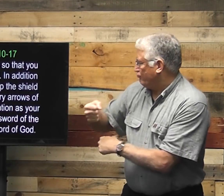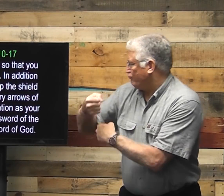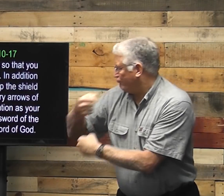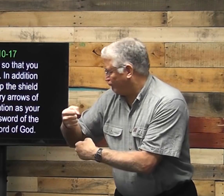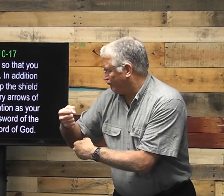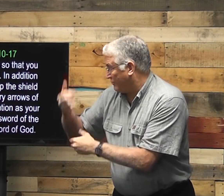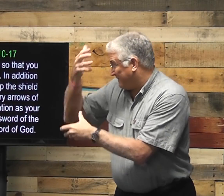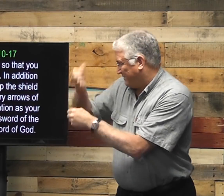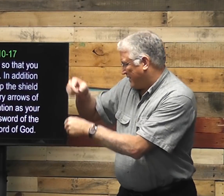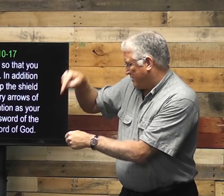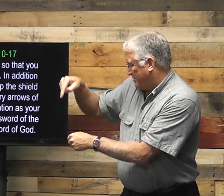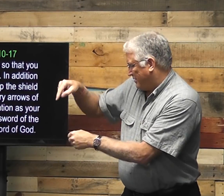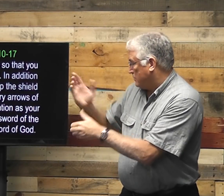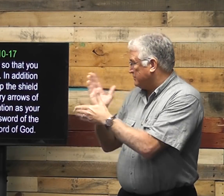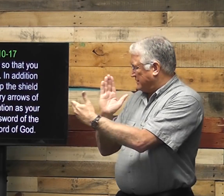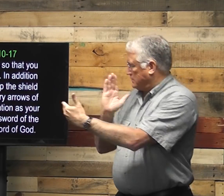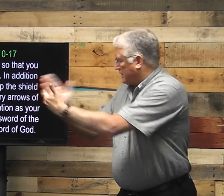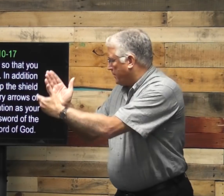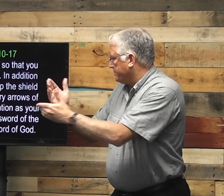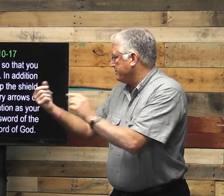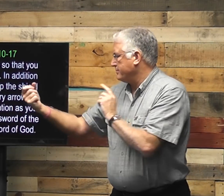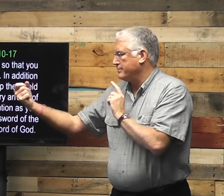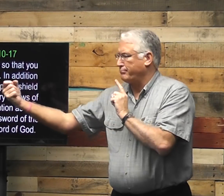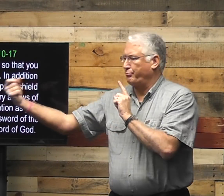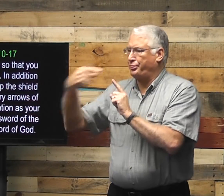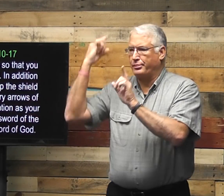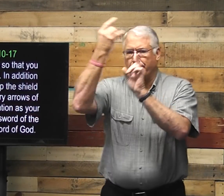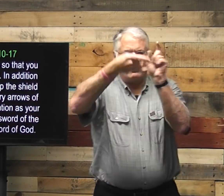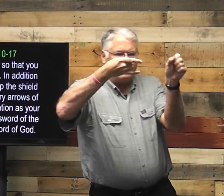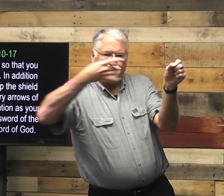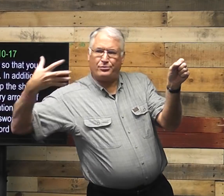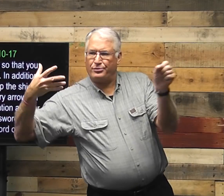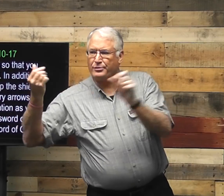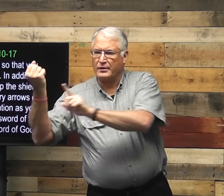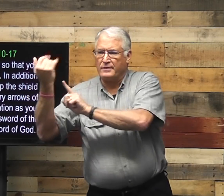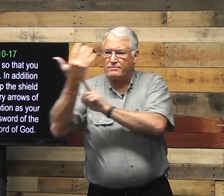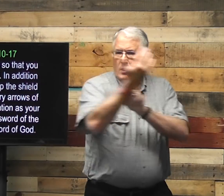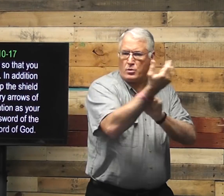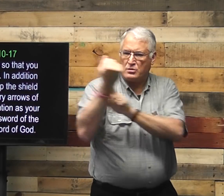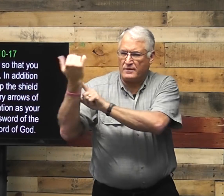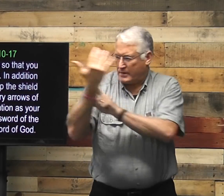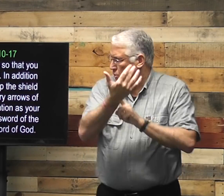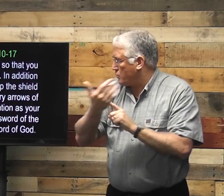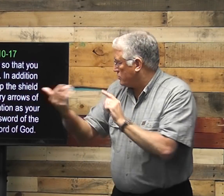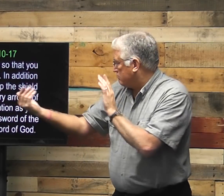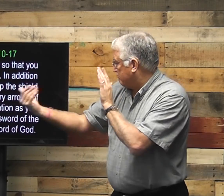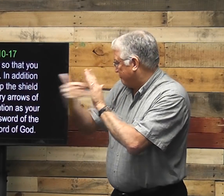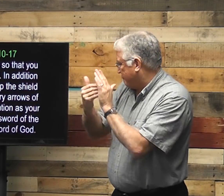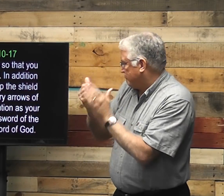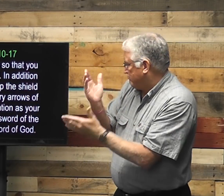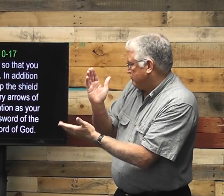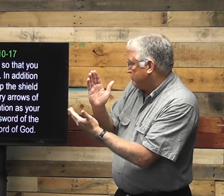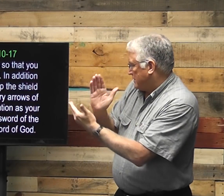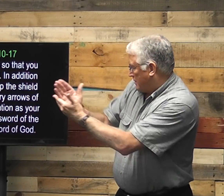to stop the fiery errors against